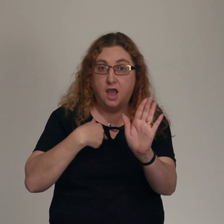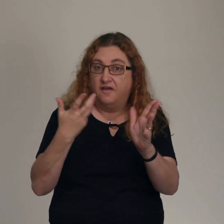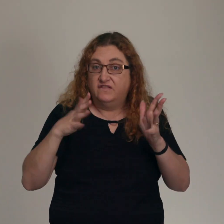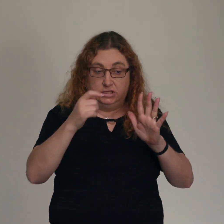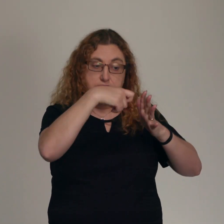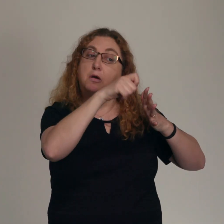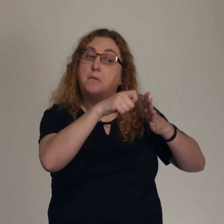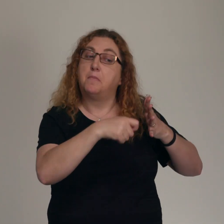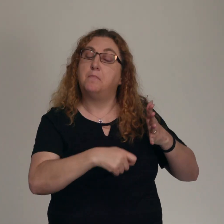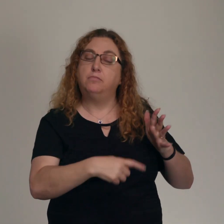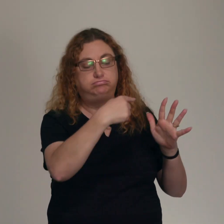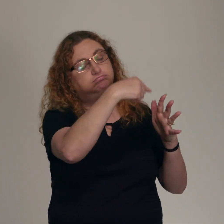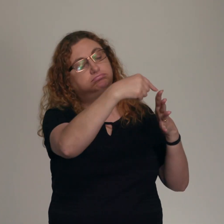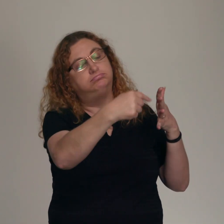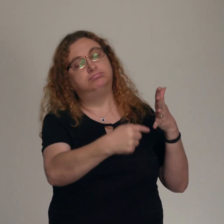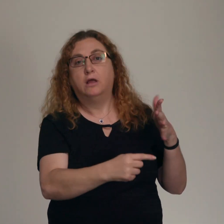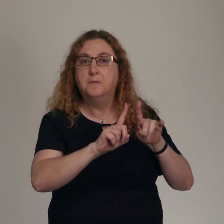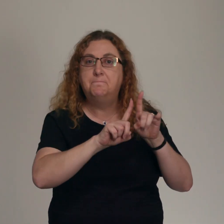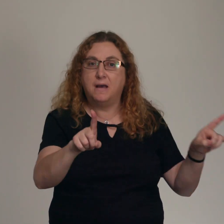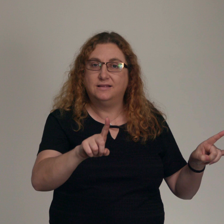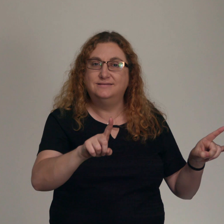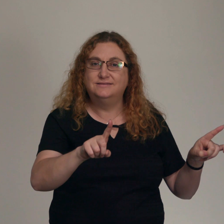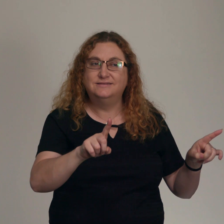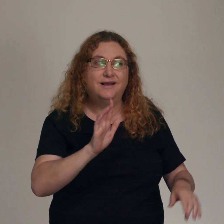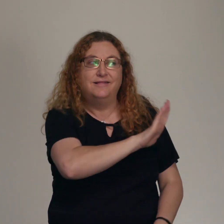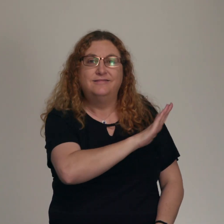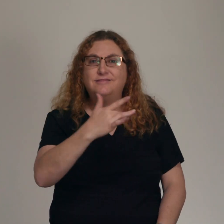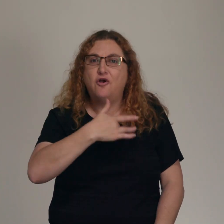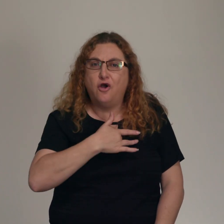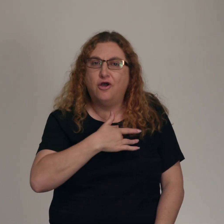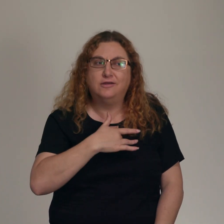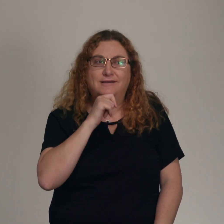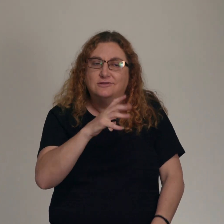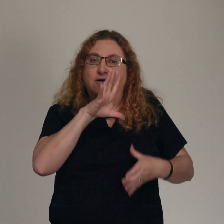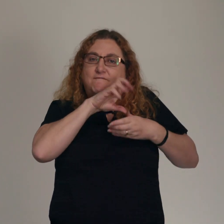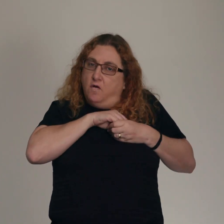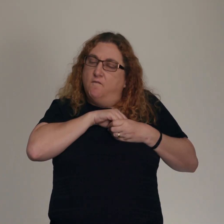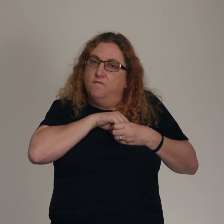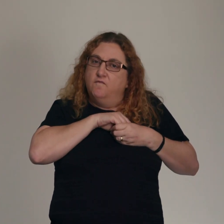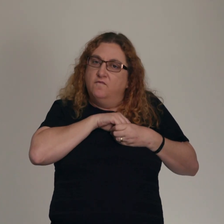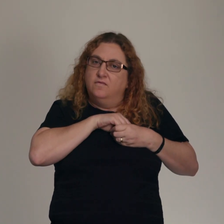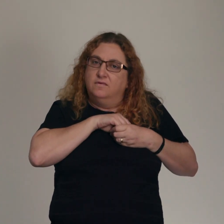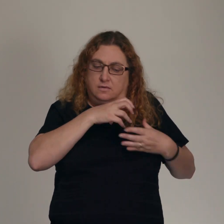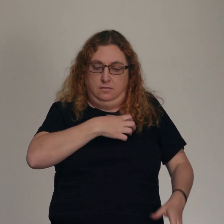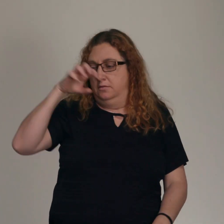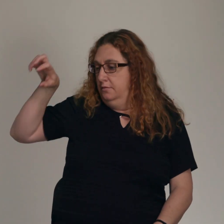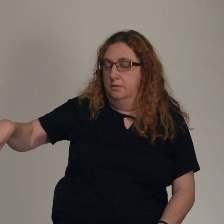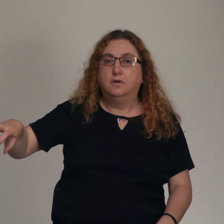the underlying intentions and heart disposition that Jesus is actually after. At the end of the Sermon on the Mount,